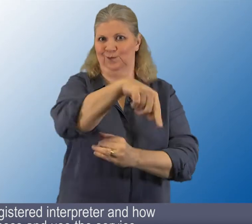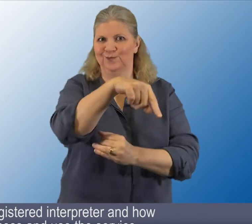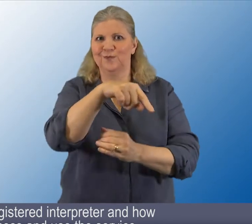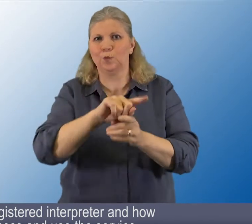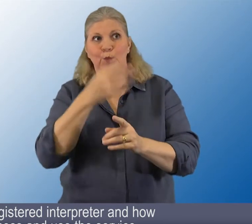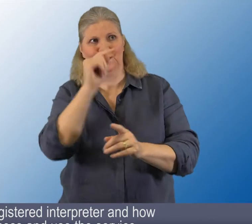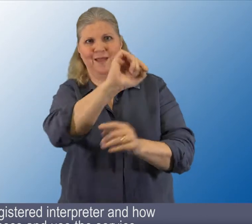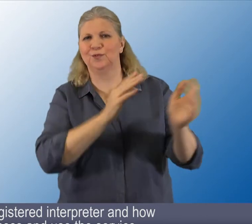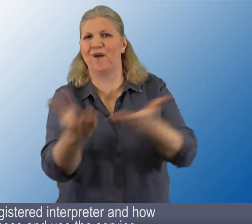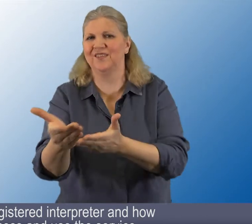13.